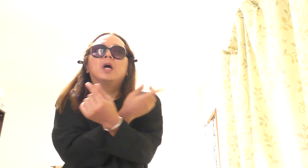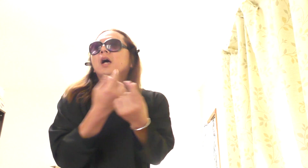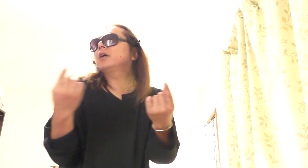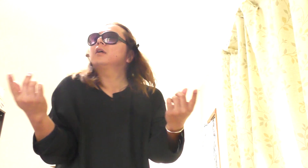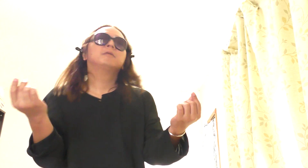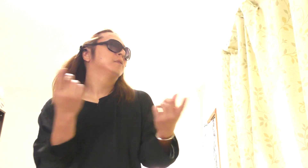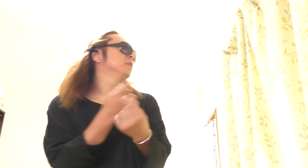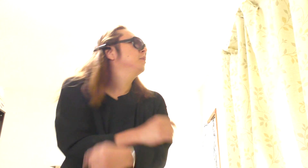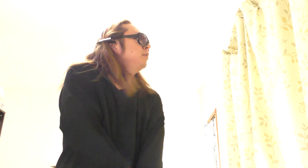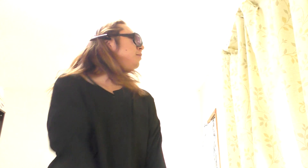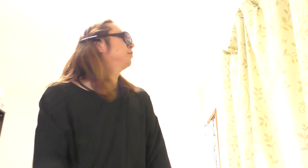cry on